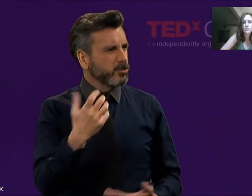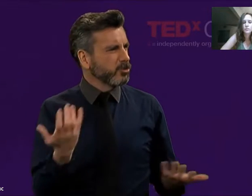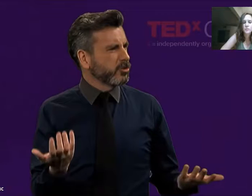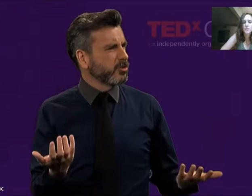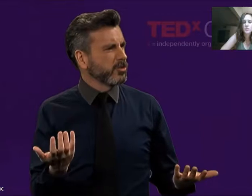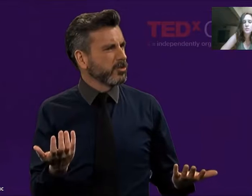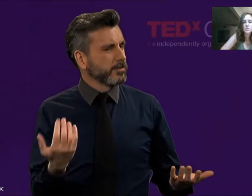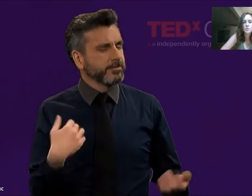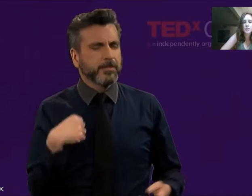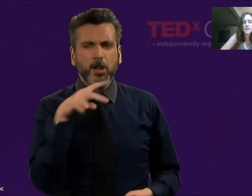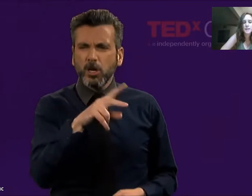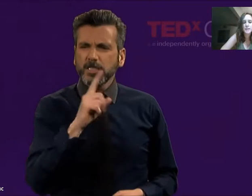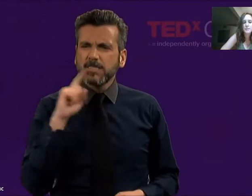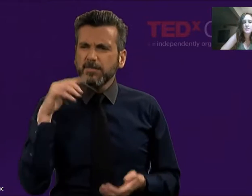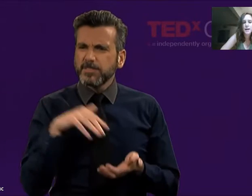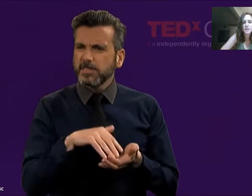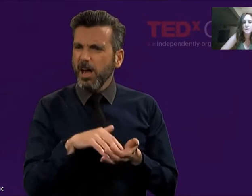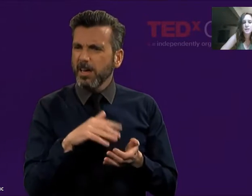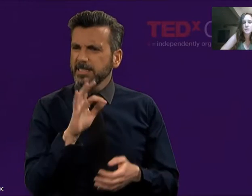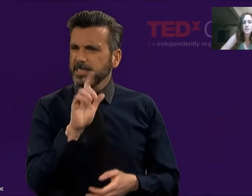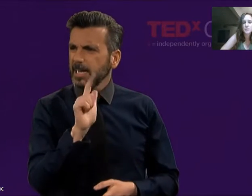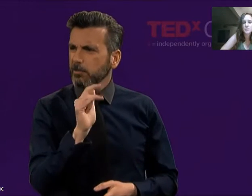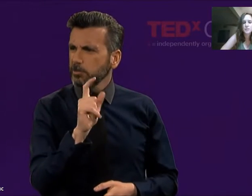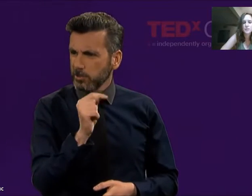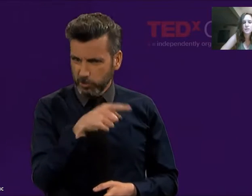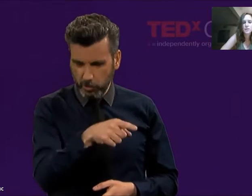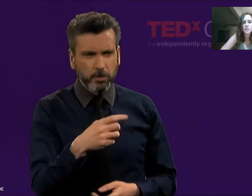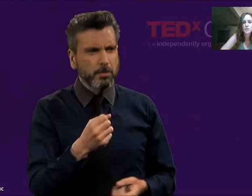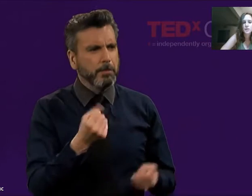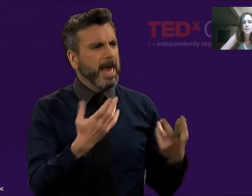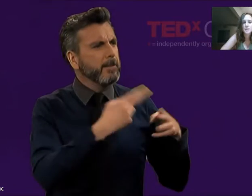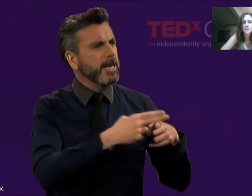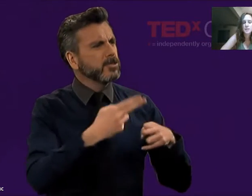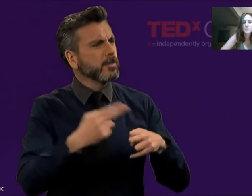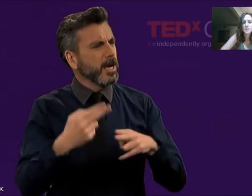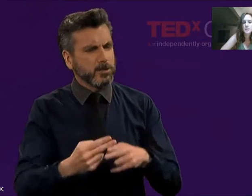So what are the protective factors into internalizing this autism?